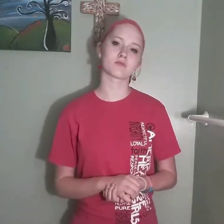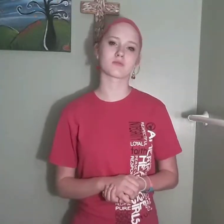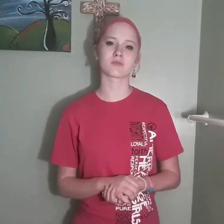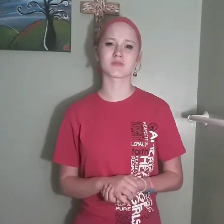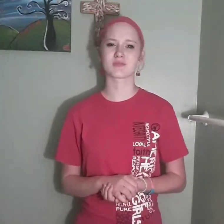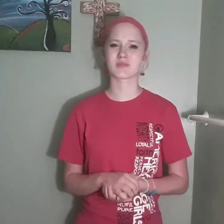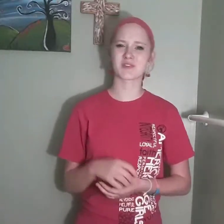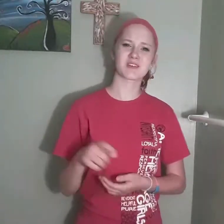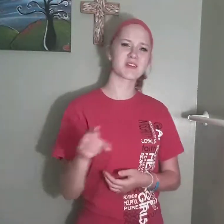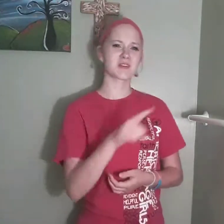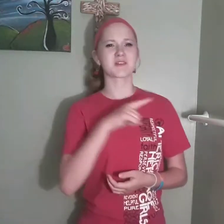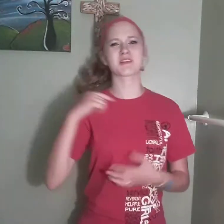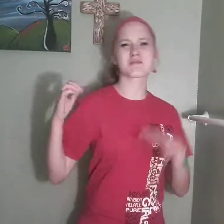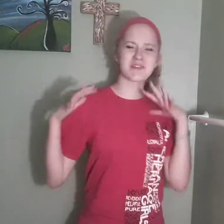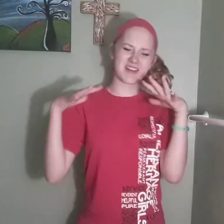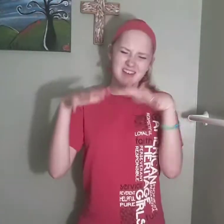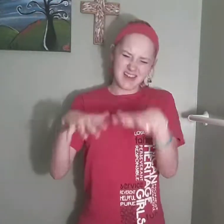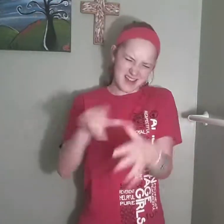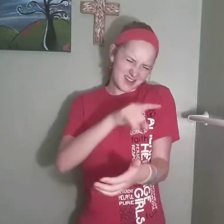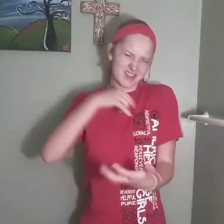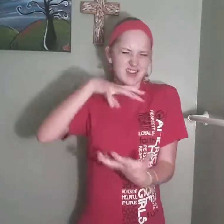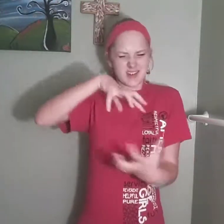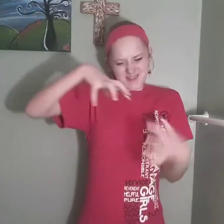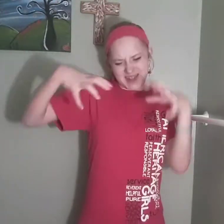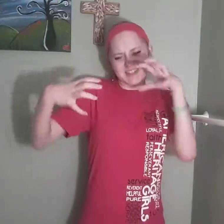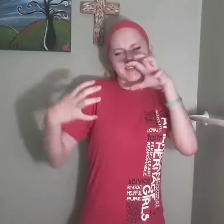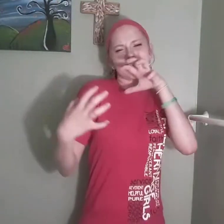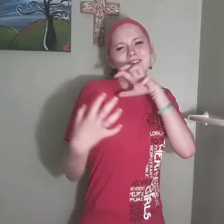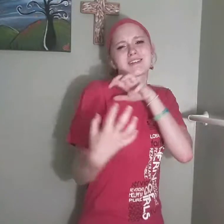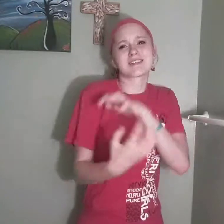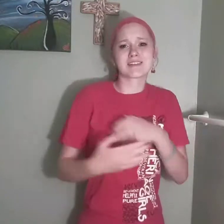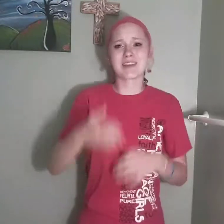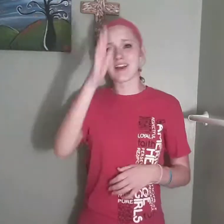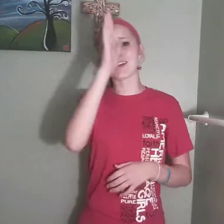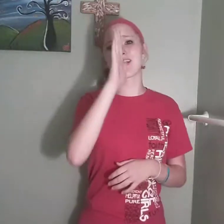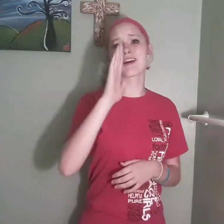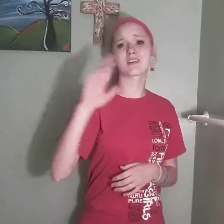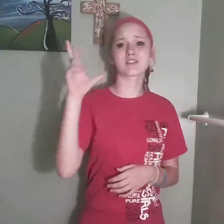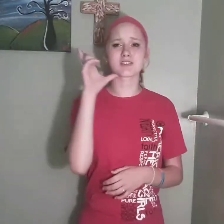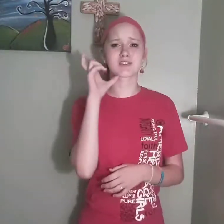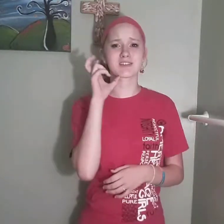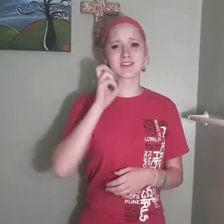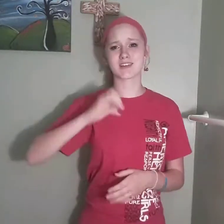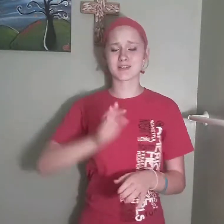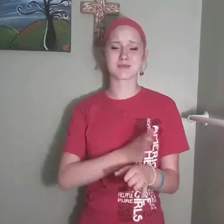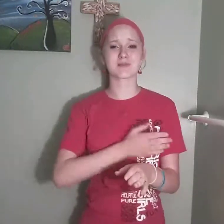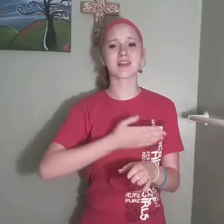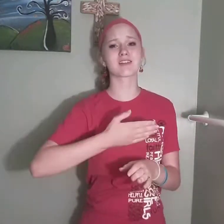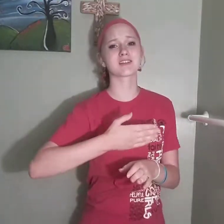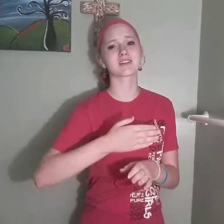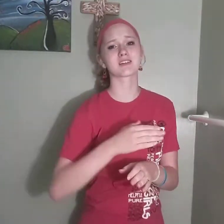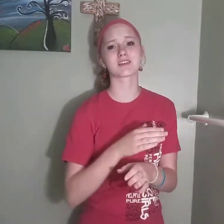We pour out our miseries We pour just hears a melody